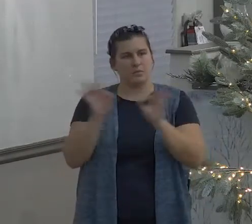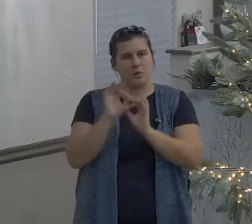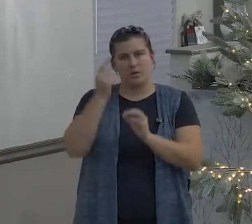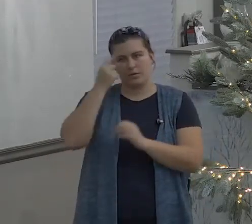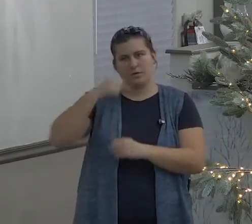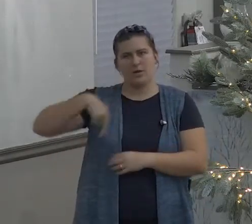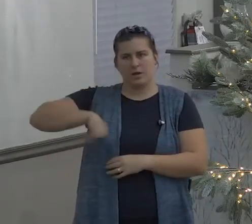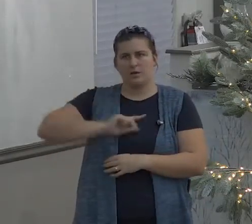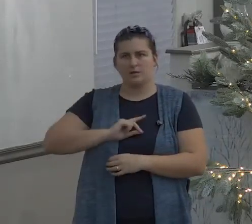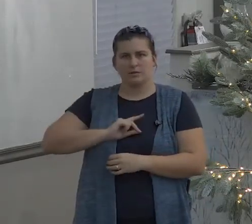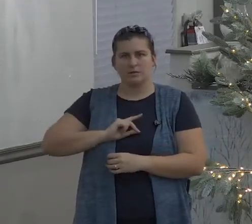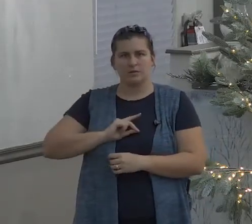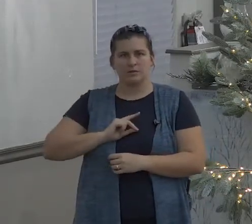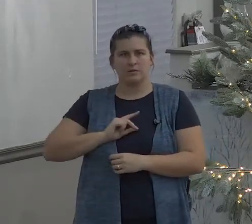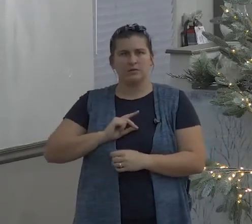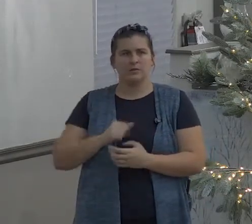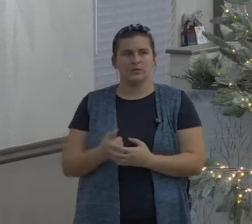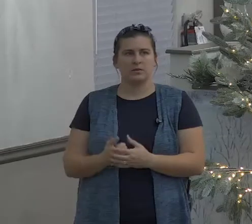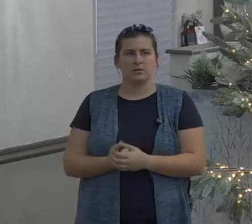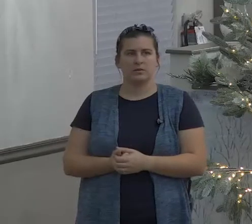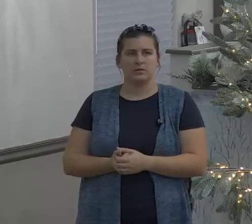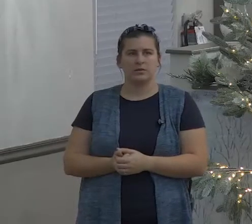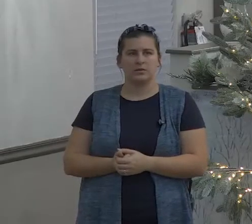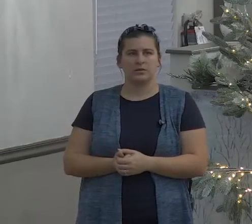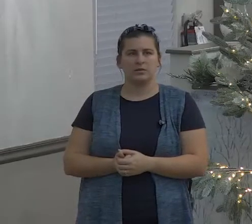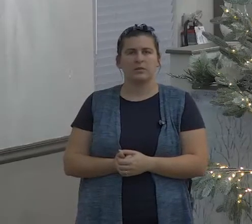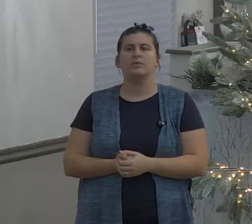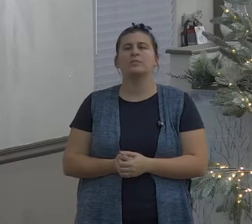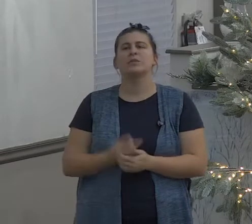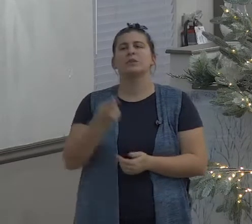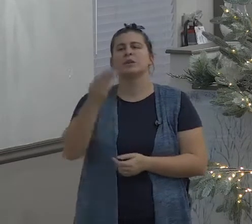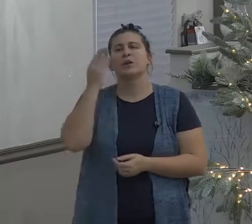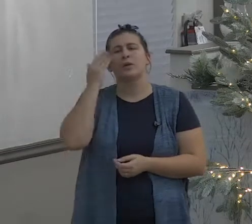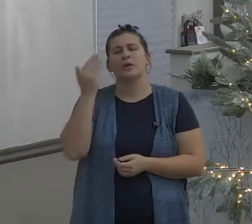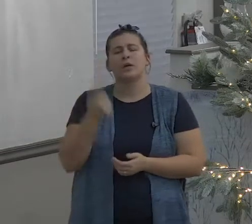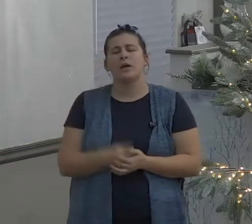we don't even know about we don't even know about